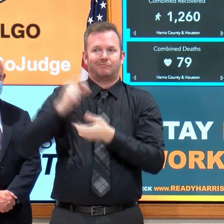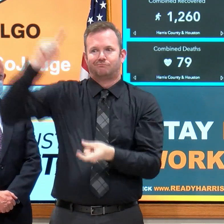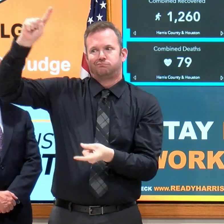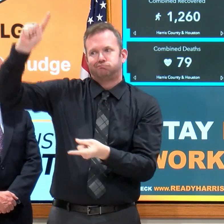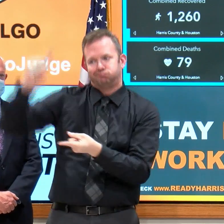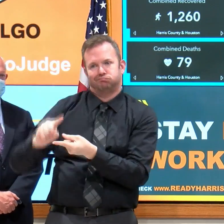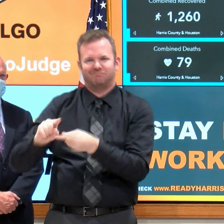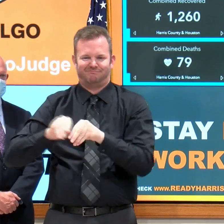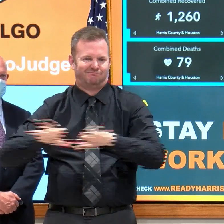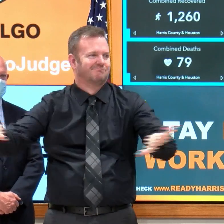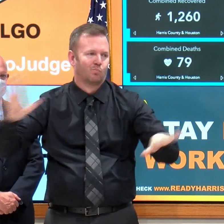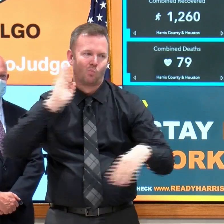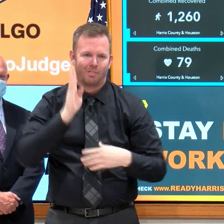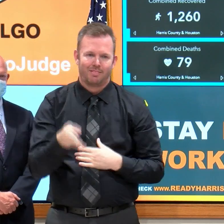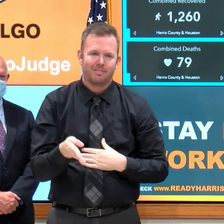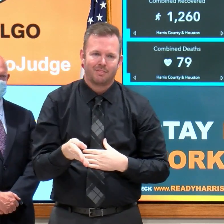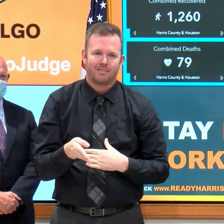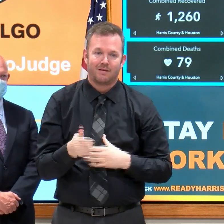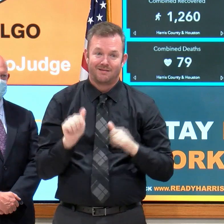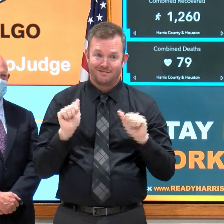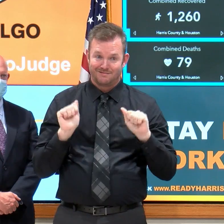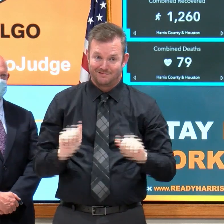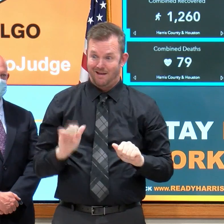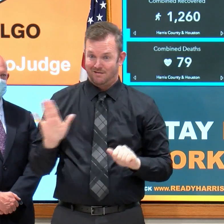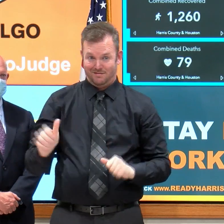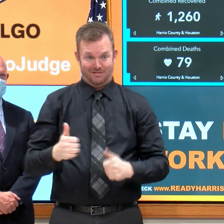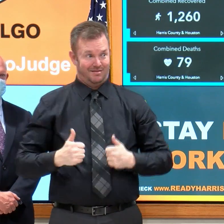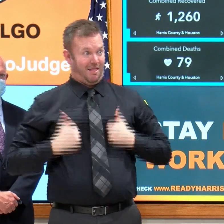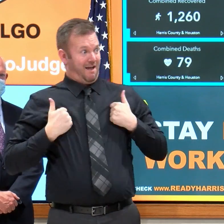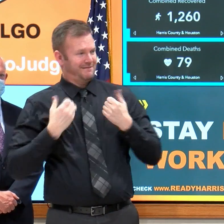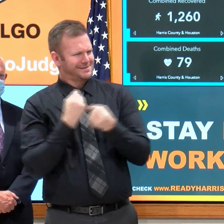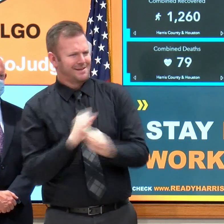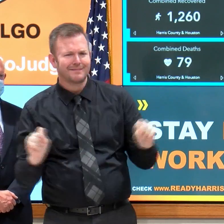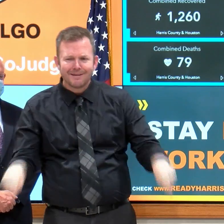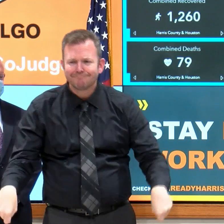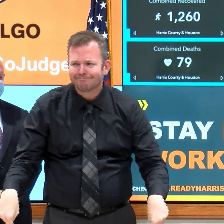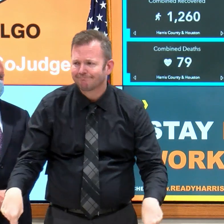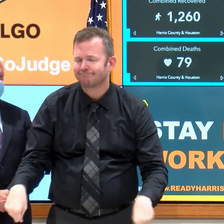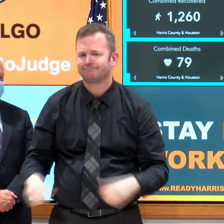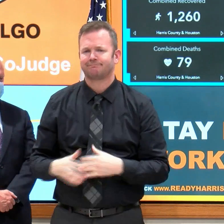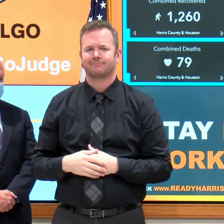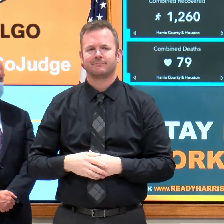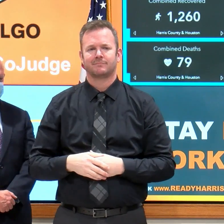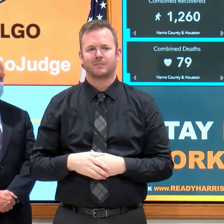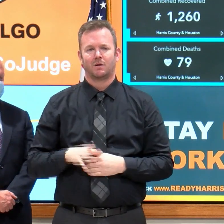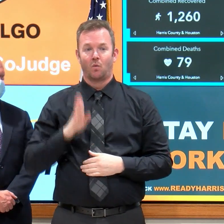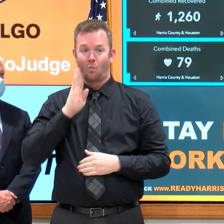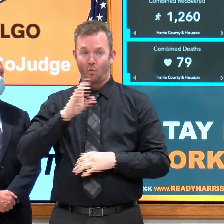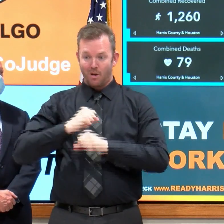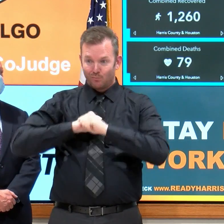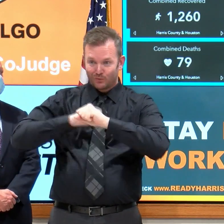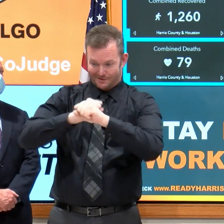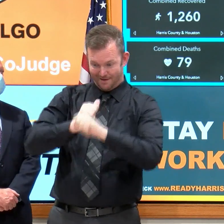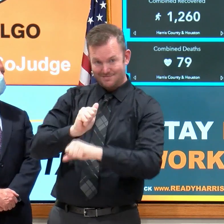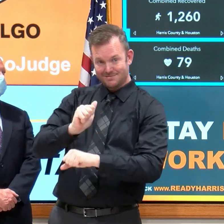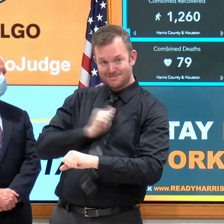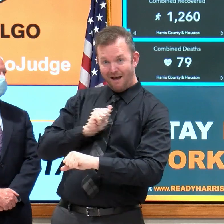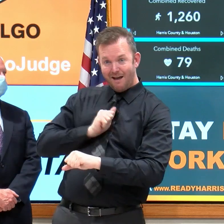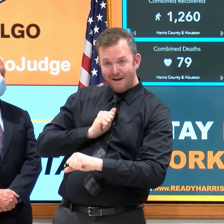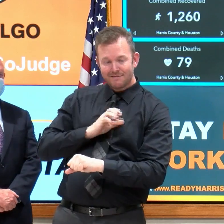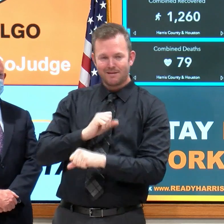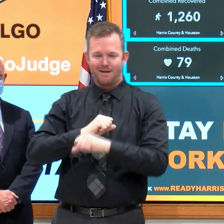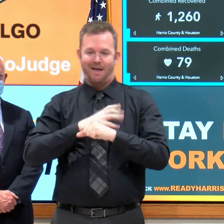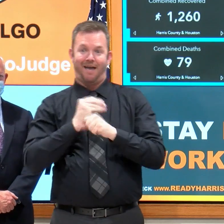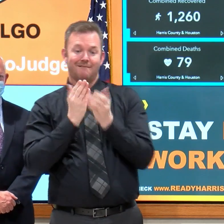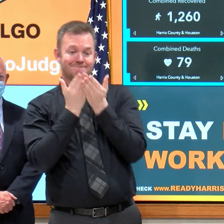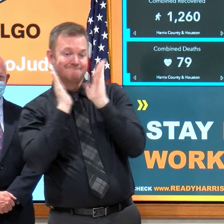can save lives. And wearing a face covering protects other people from you because you do not know if you are a